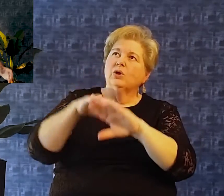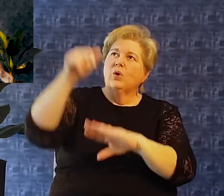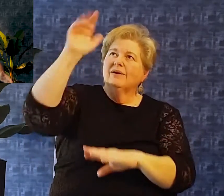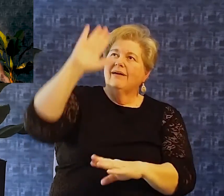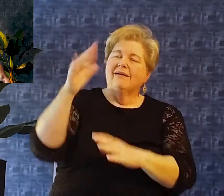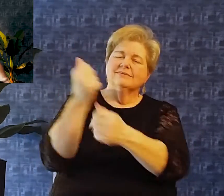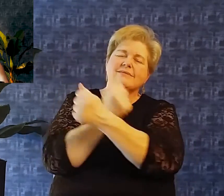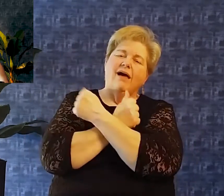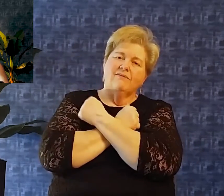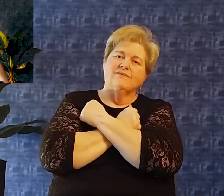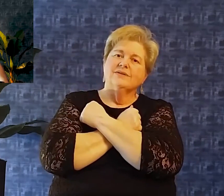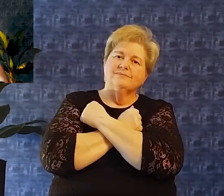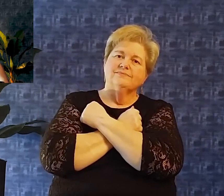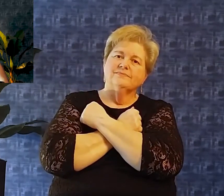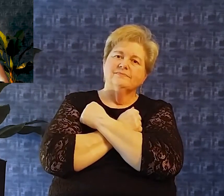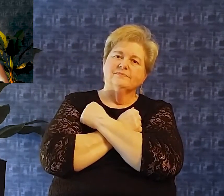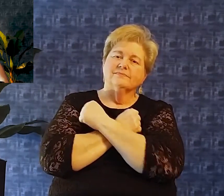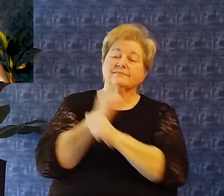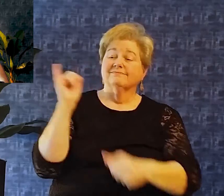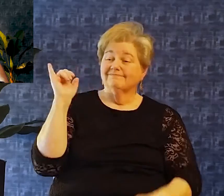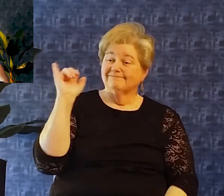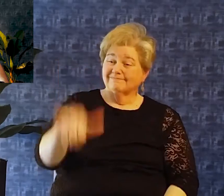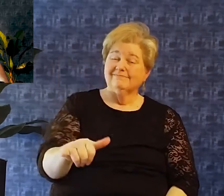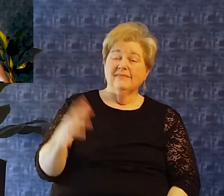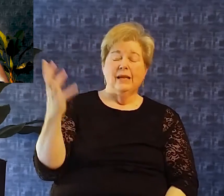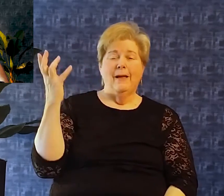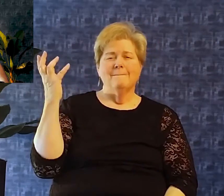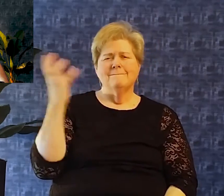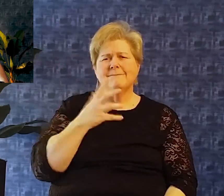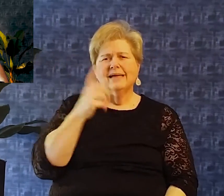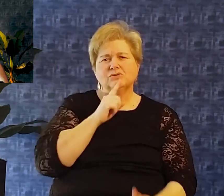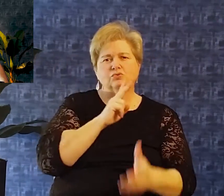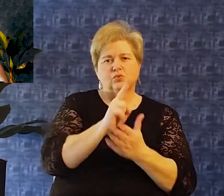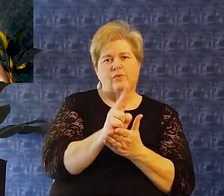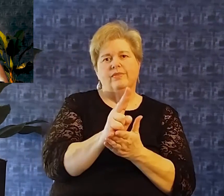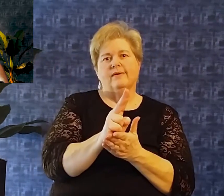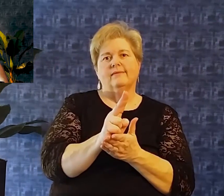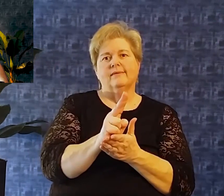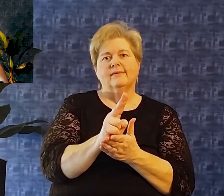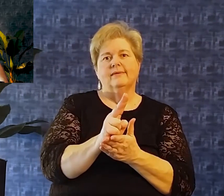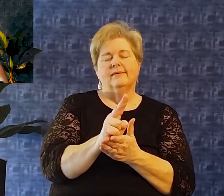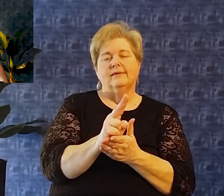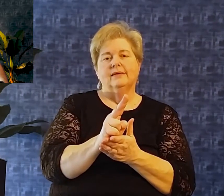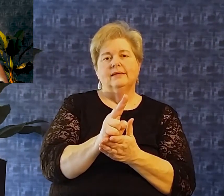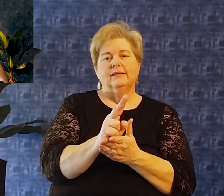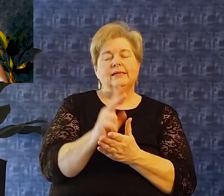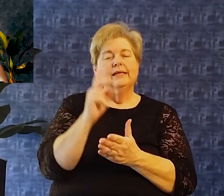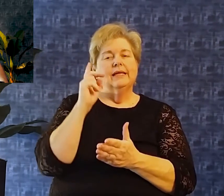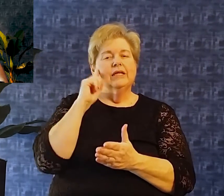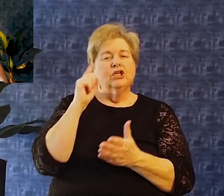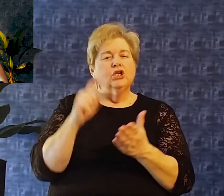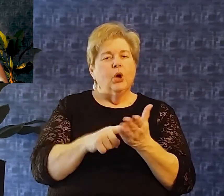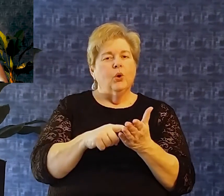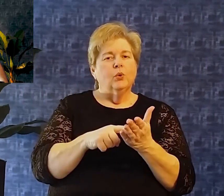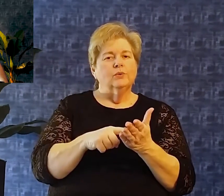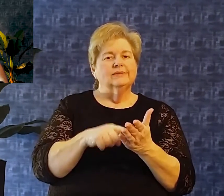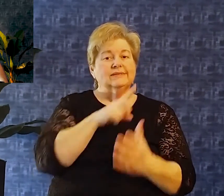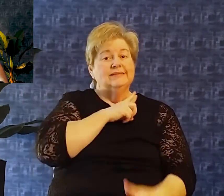but it was based on god's love That is an amazing truth I want you to notice